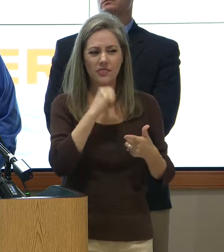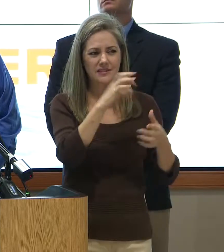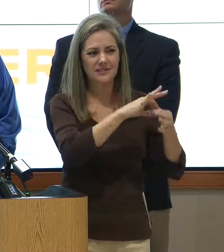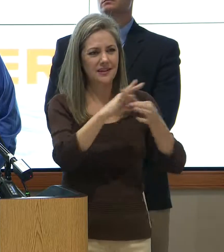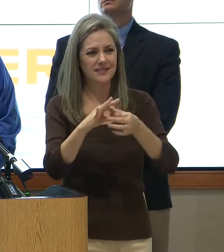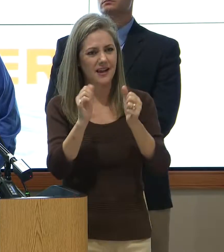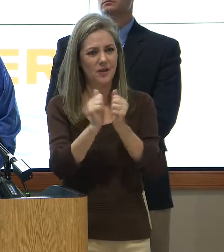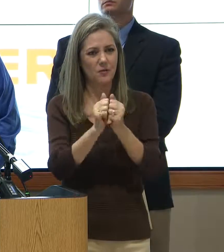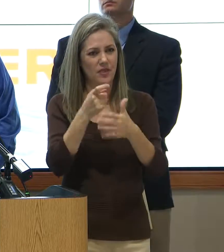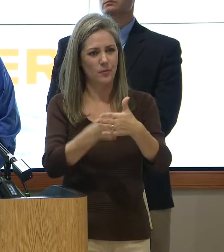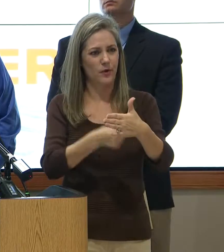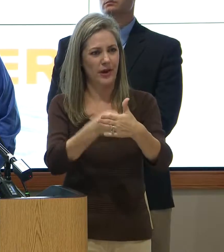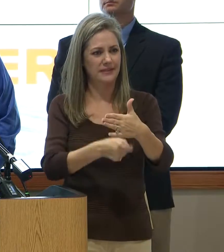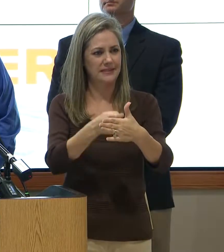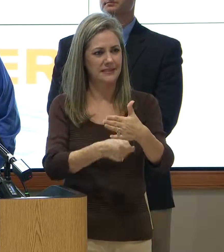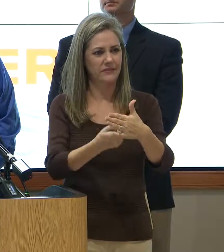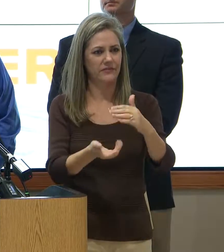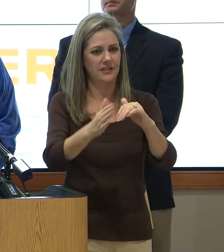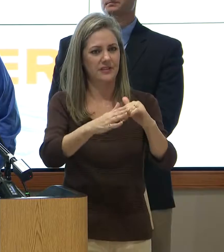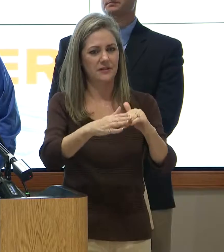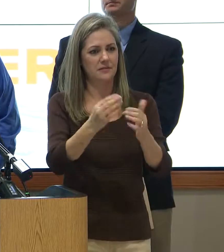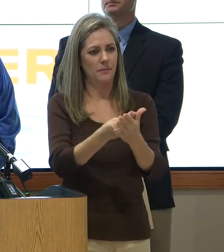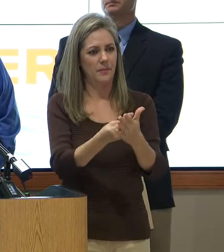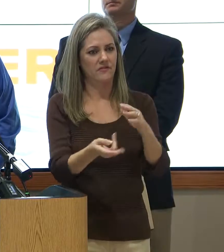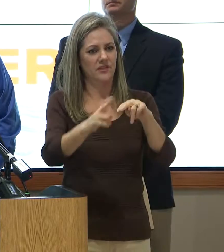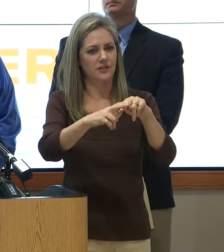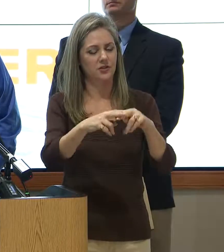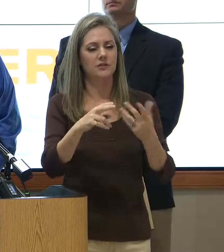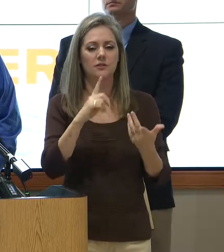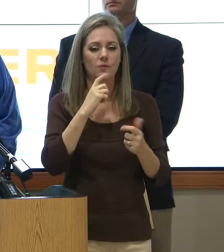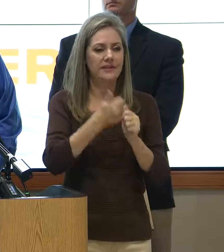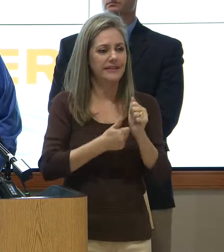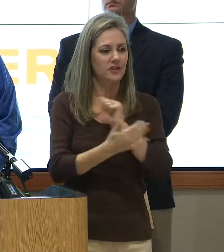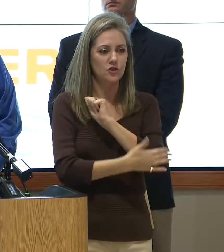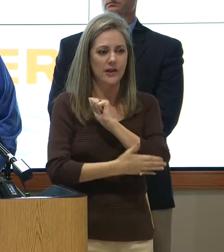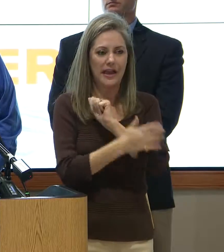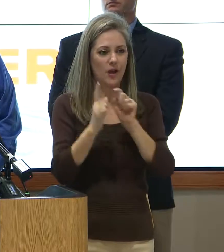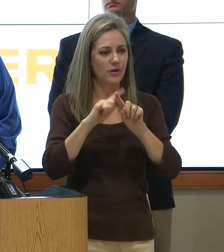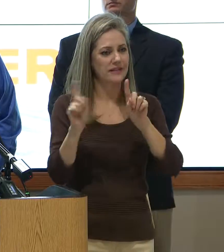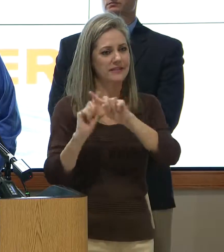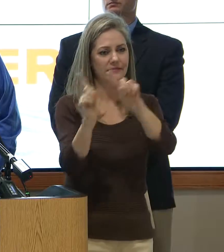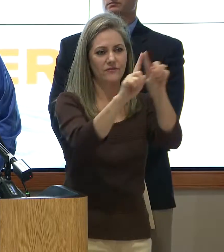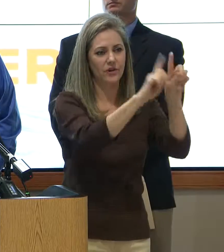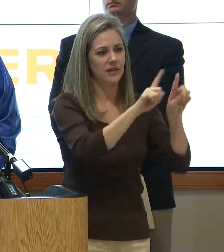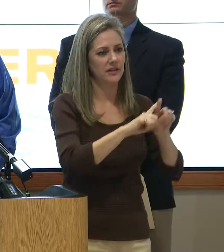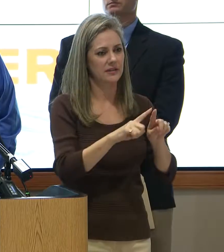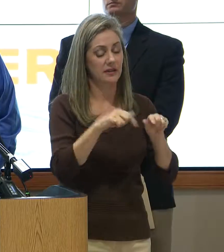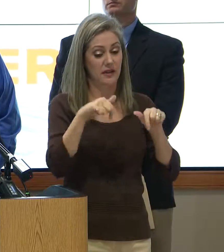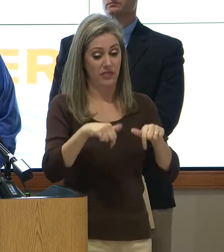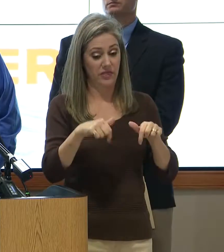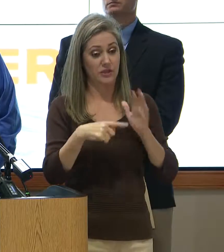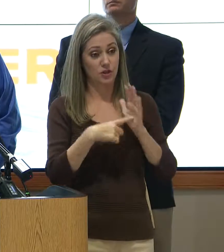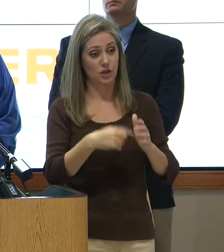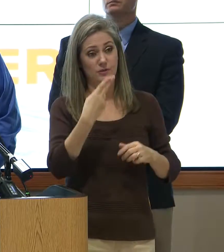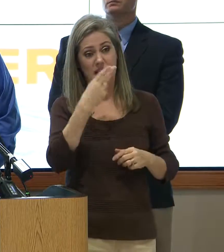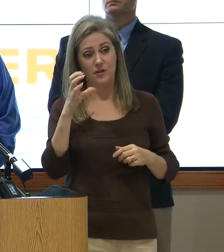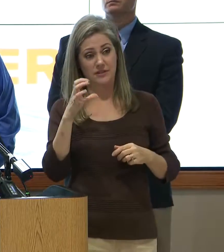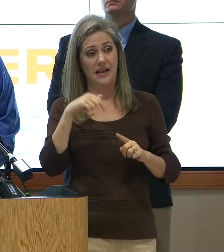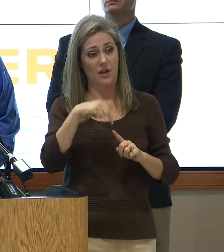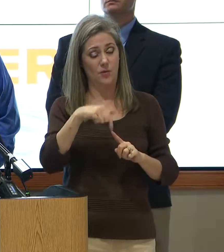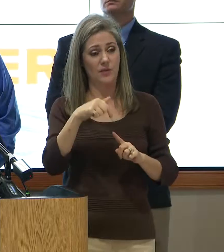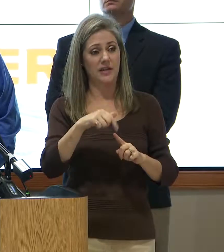price index that I know of. And so every county is different. I think this event shows that Harris County is a major